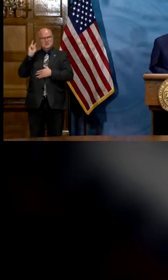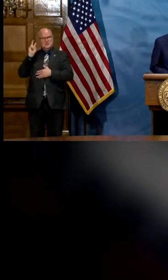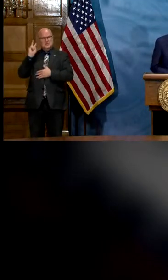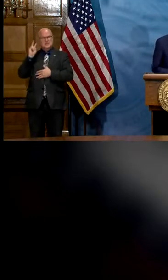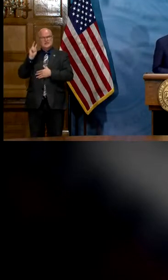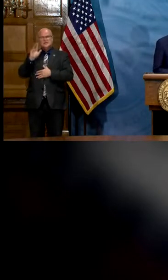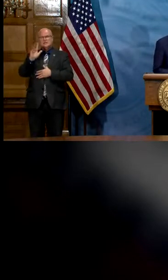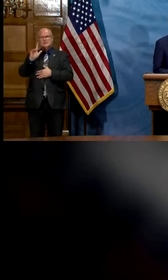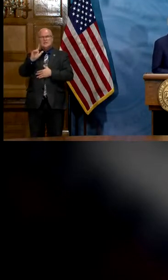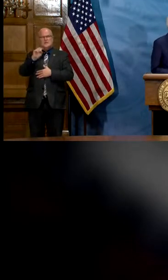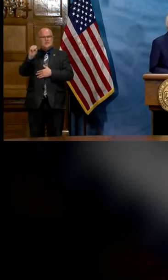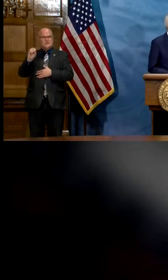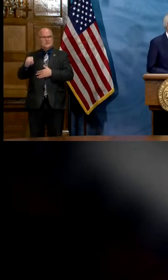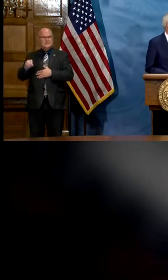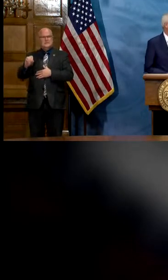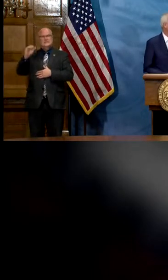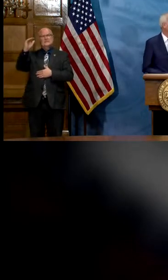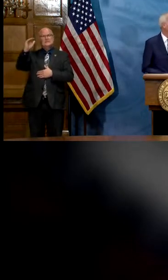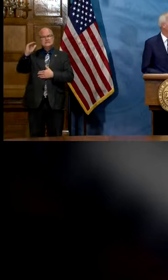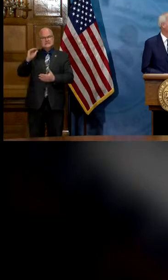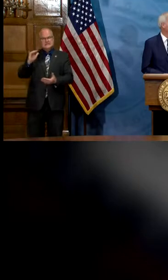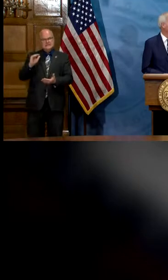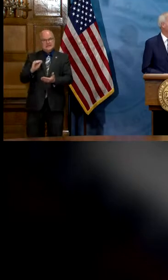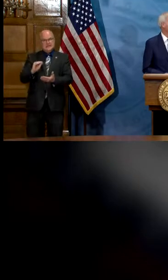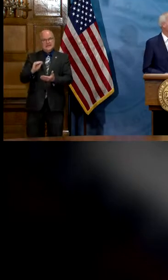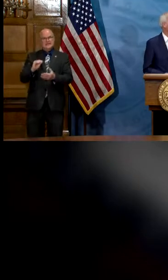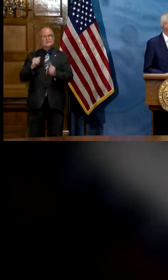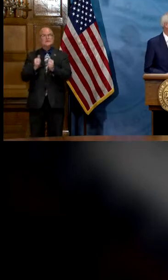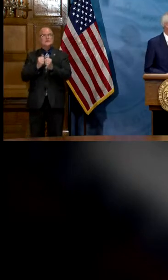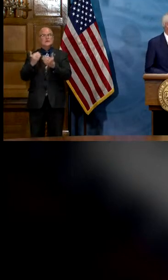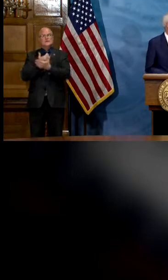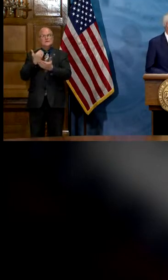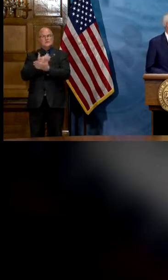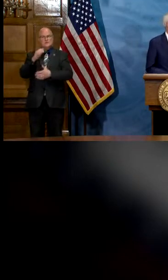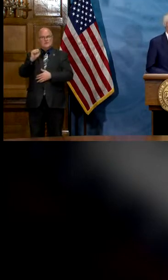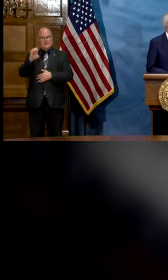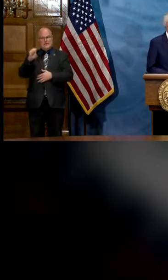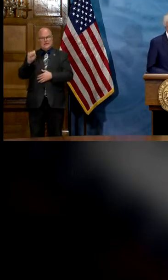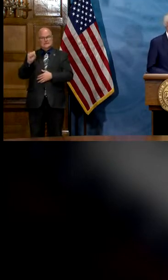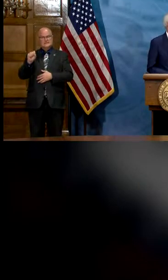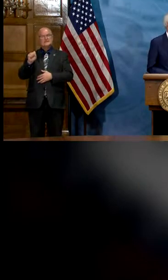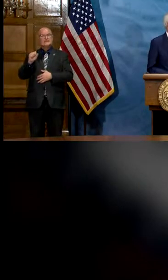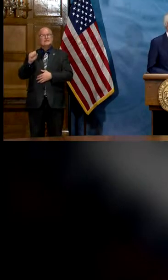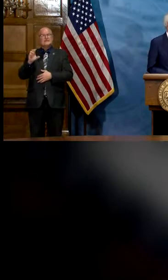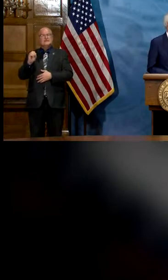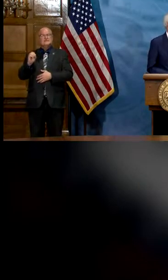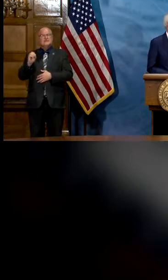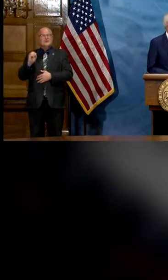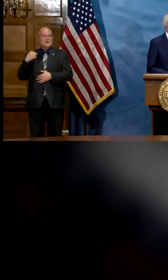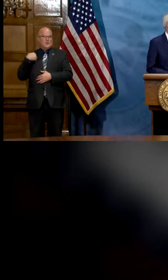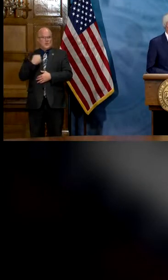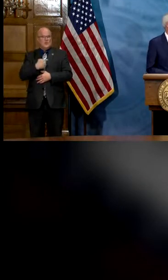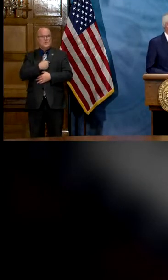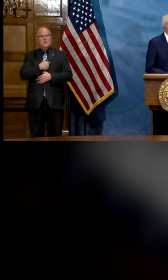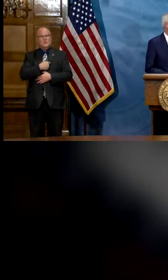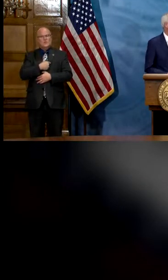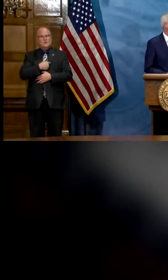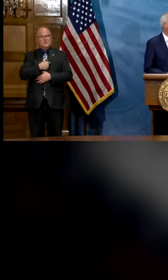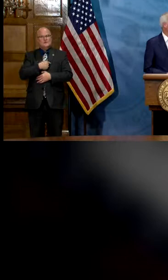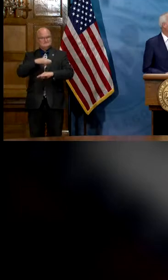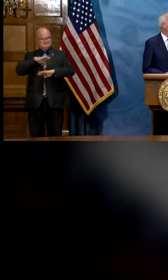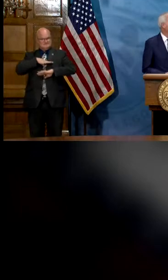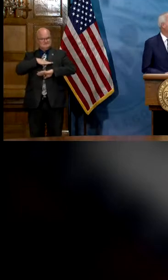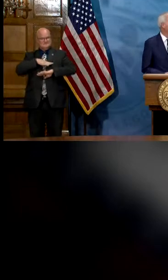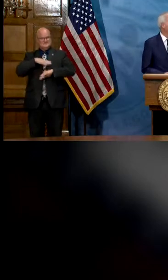a 25 percent decline in our new case growth and so we're very pleased with